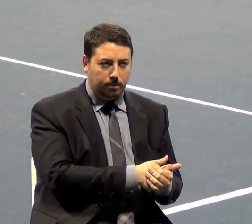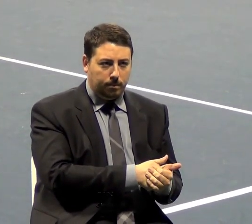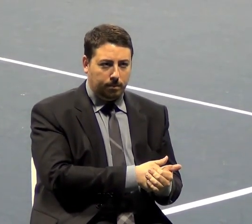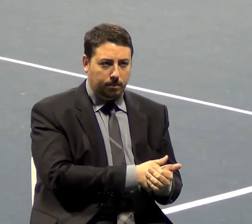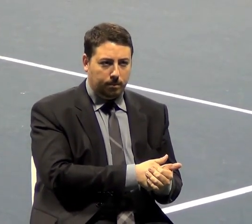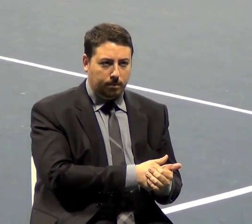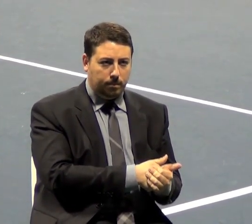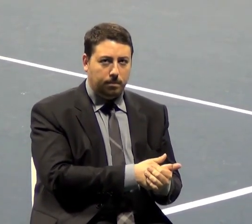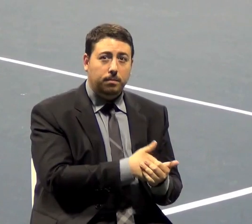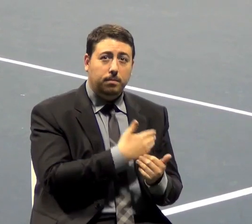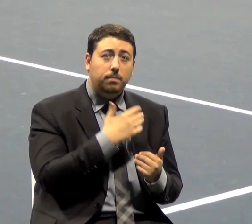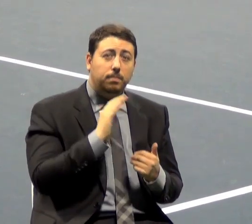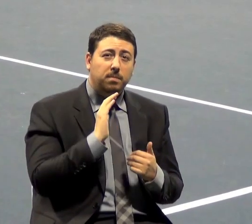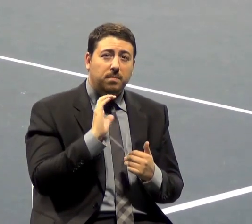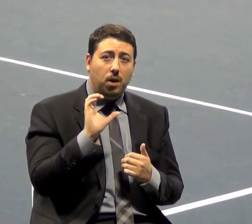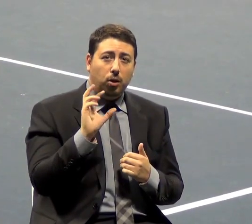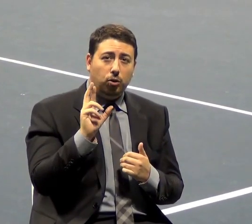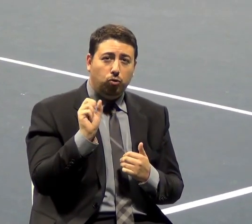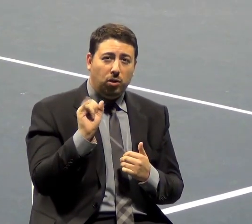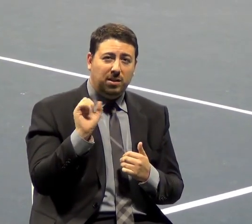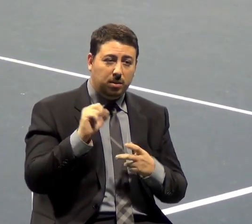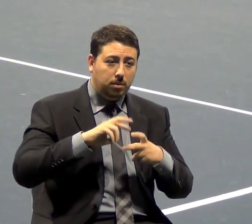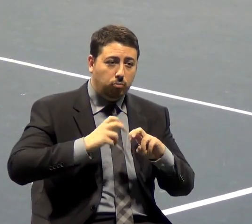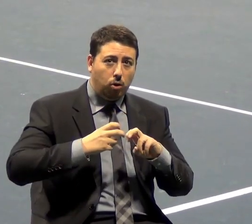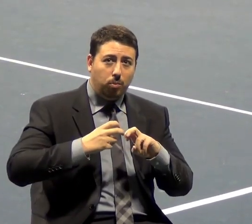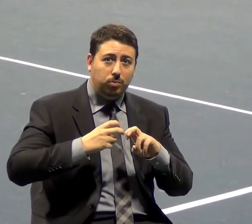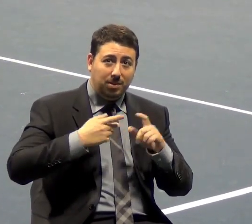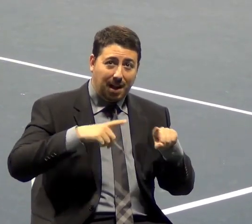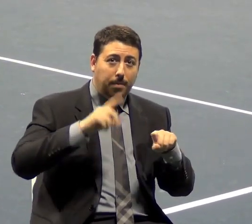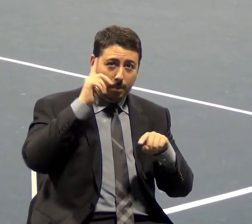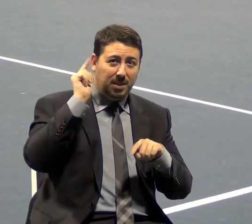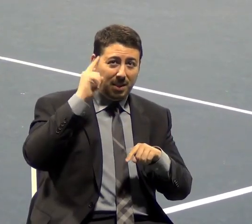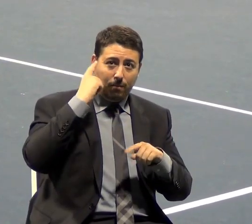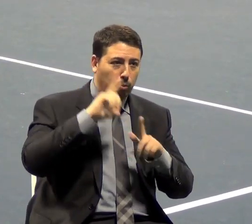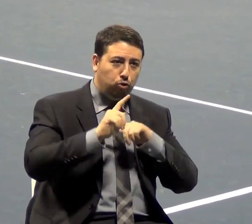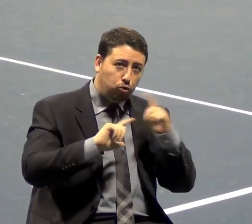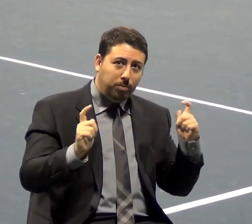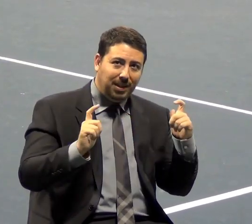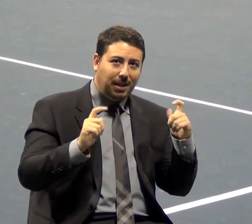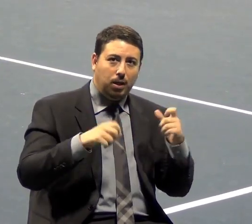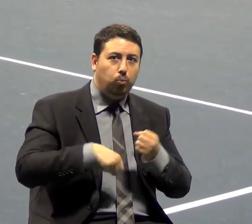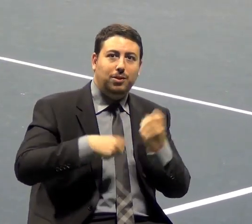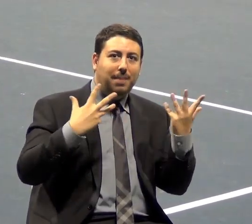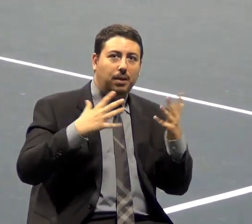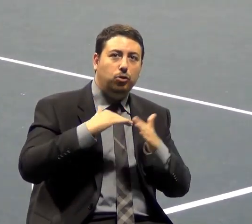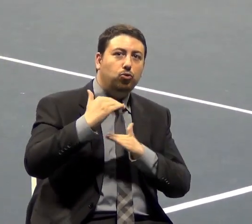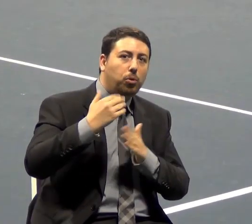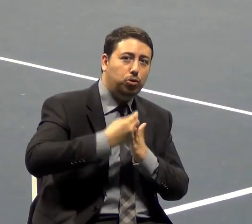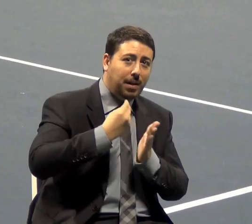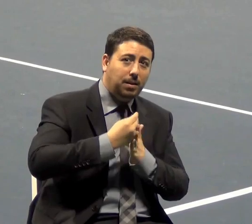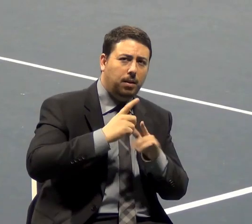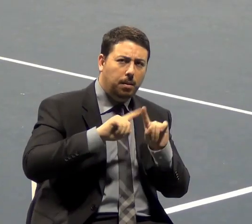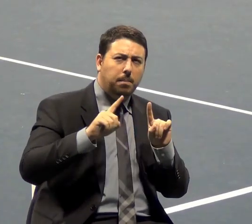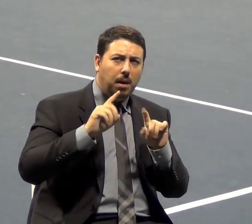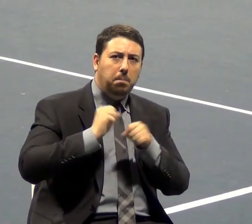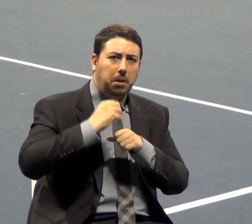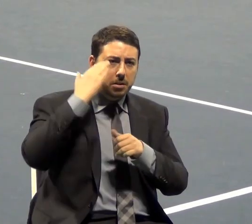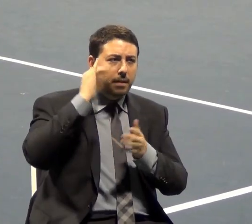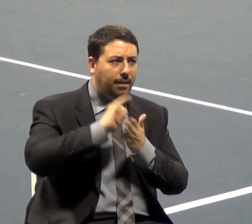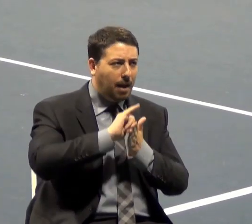Our crisis was brought about because the government was too big and spending too much money. But it was logical that the politicians would continue to